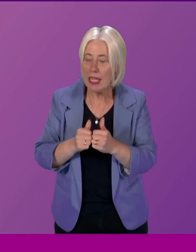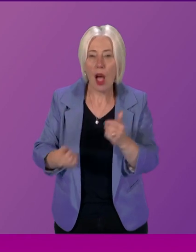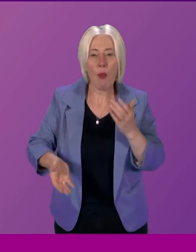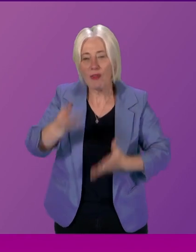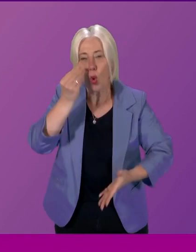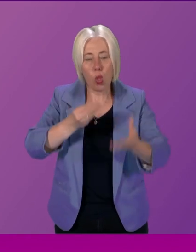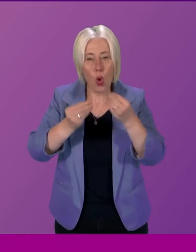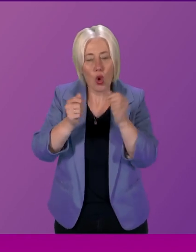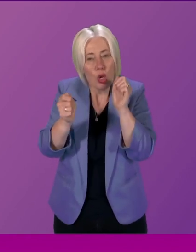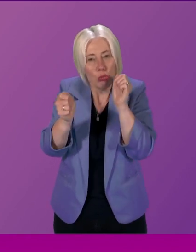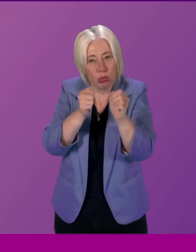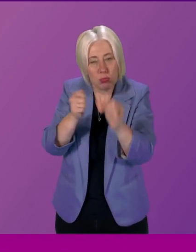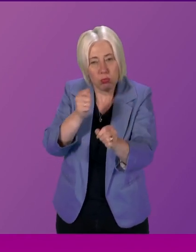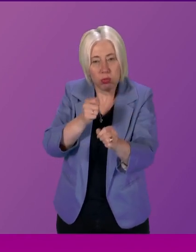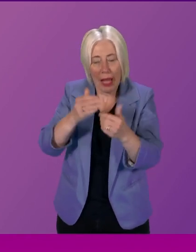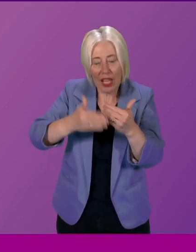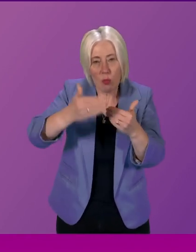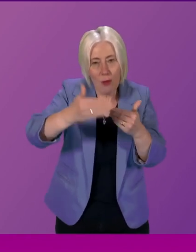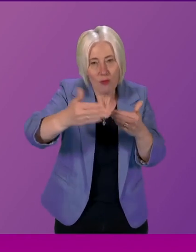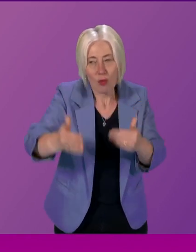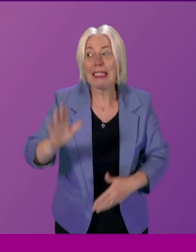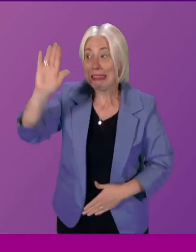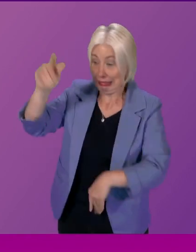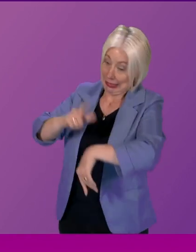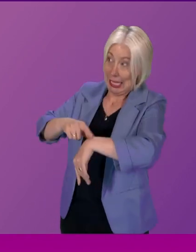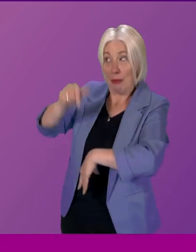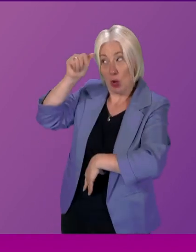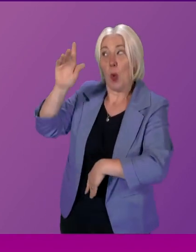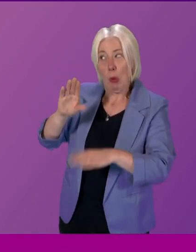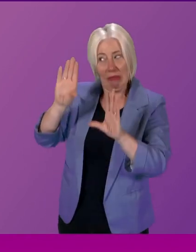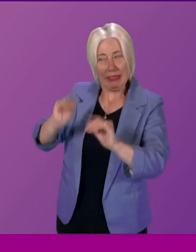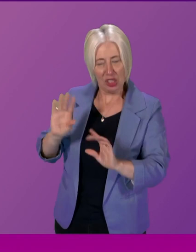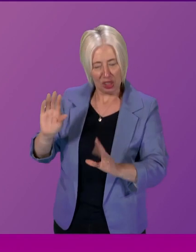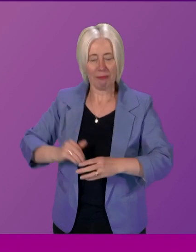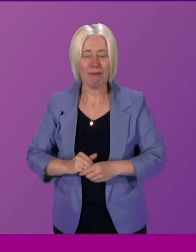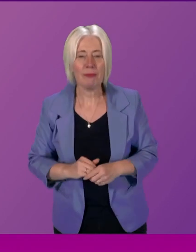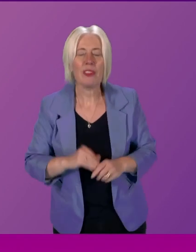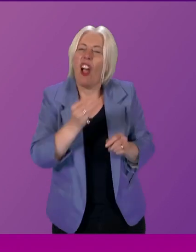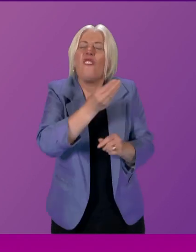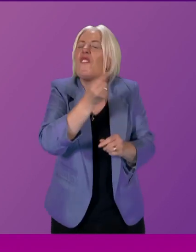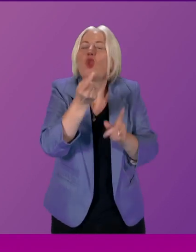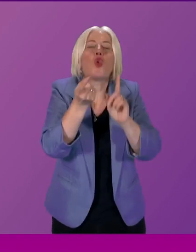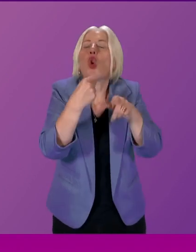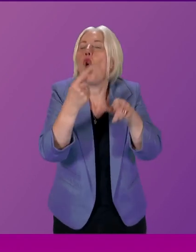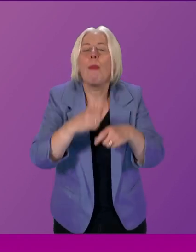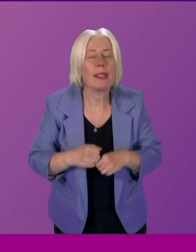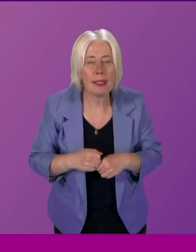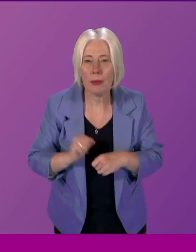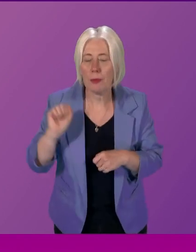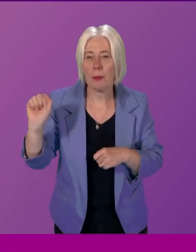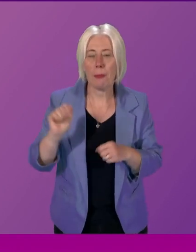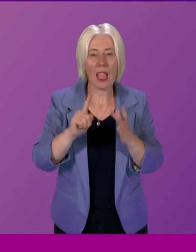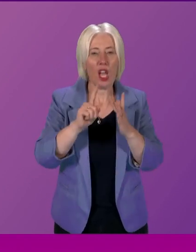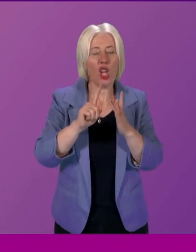moving to a close presiding officer and just a couple of comments I suspect Jackson Carlos